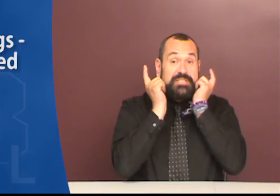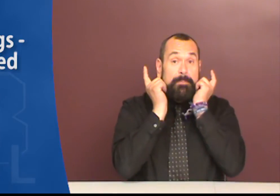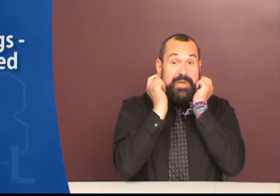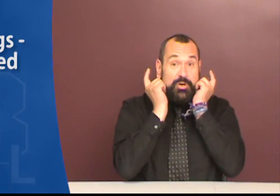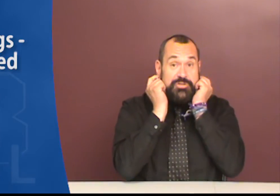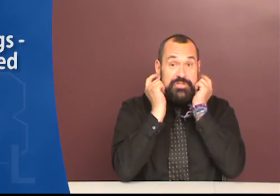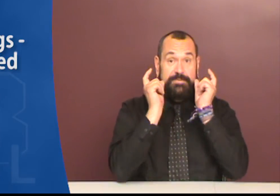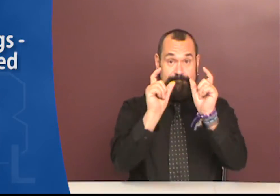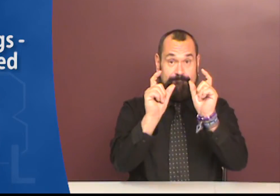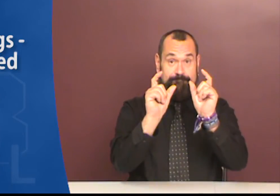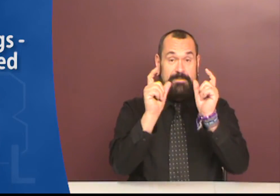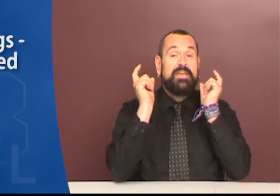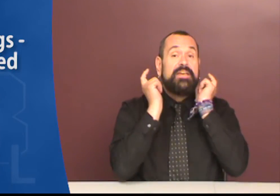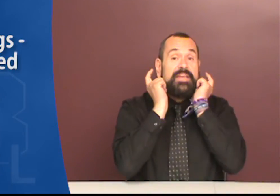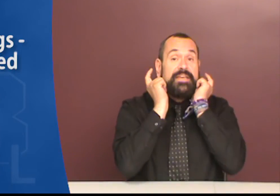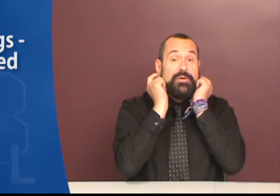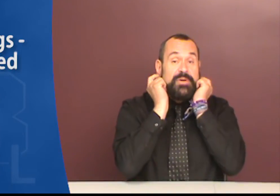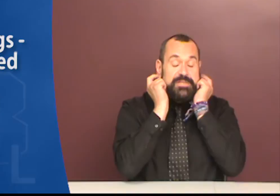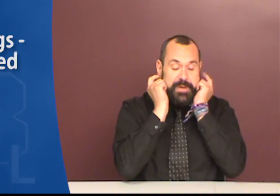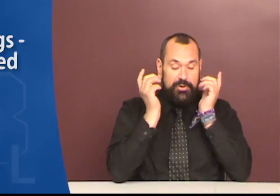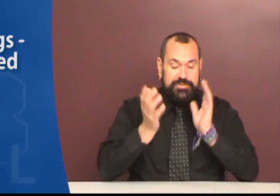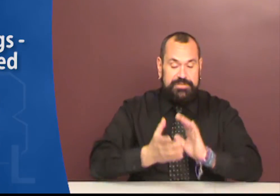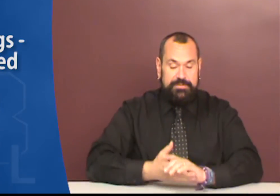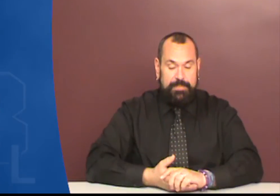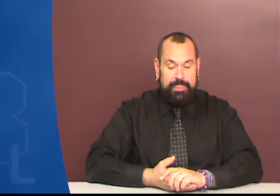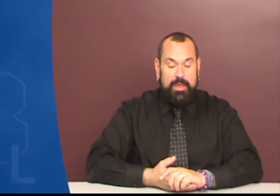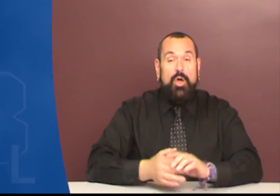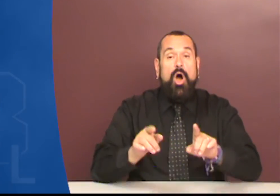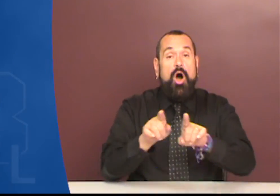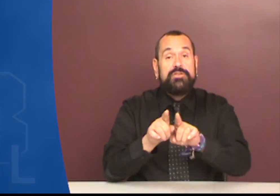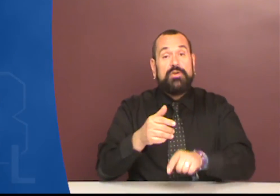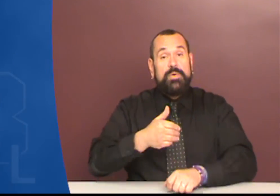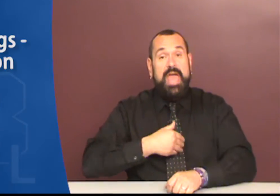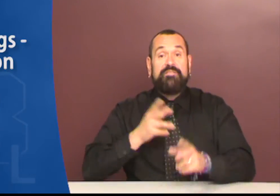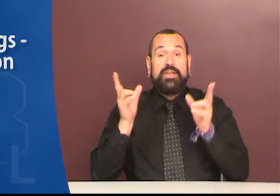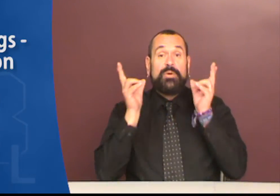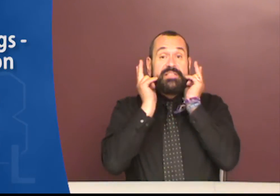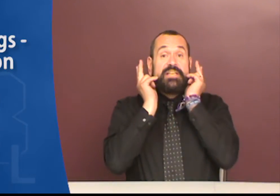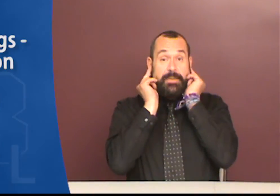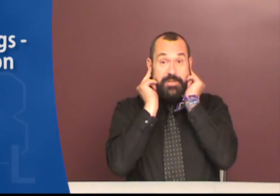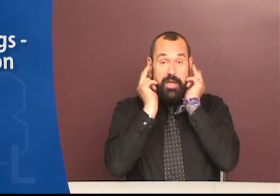pierced. Earrings pierced. Also we have earrings clipped on.